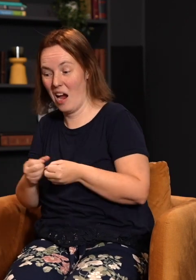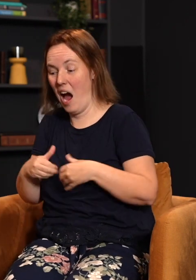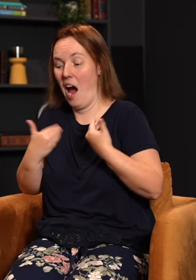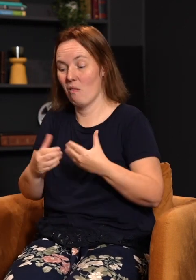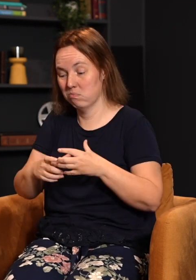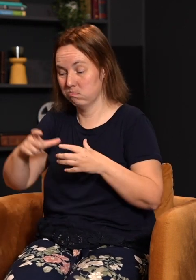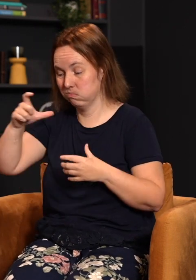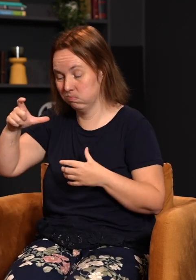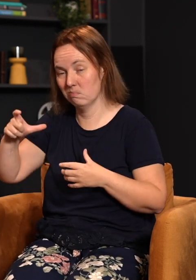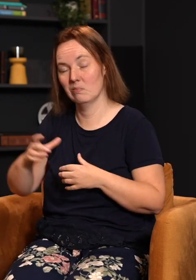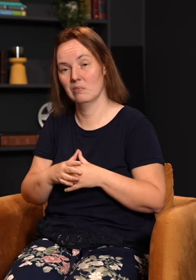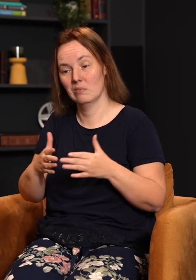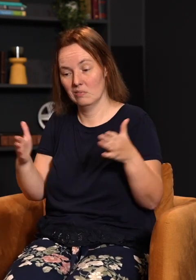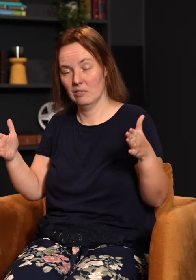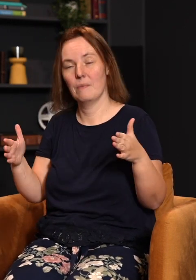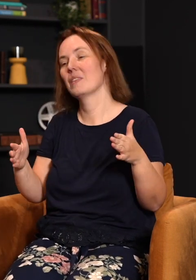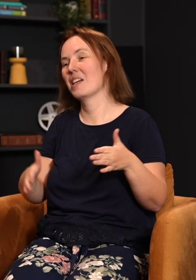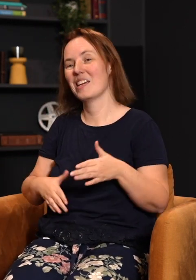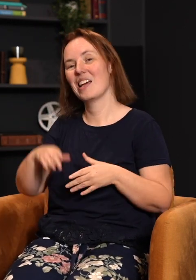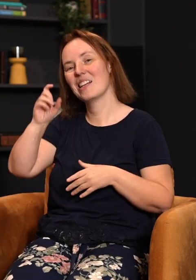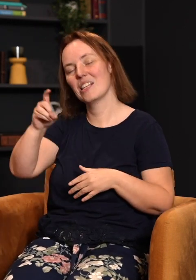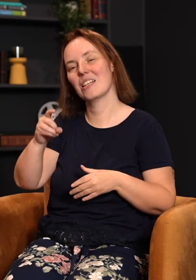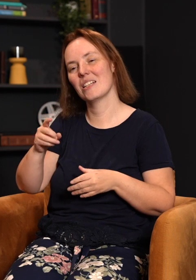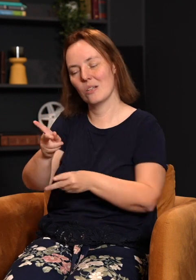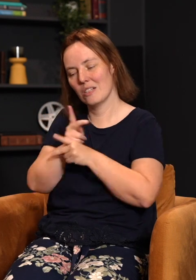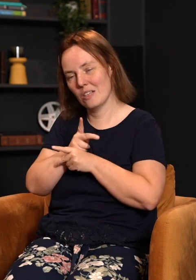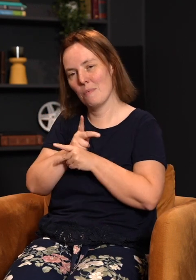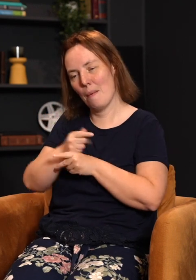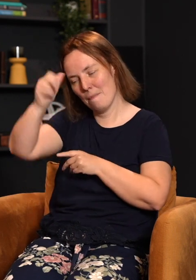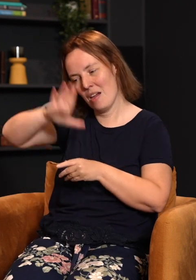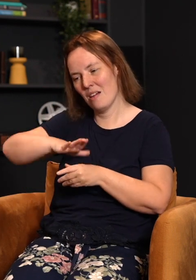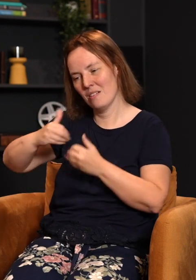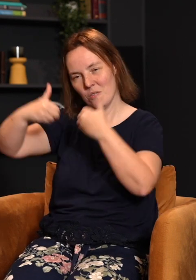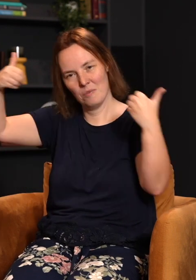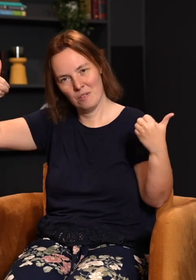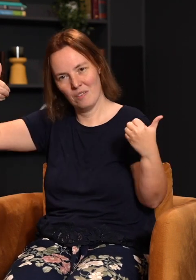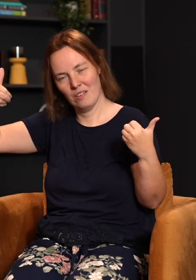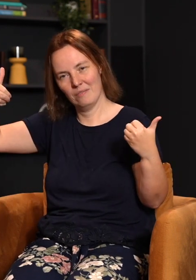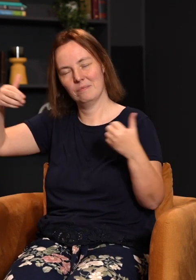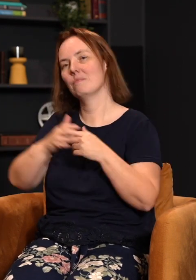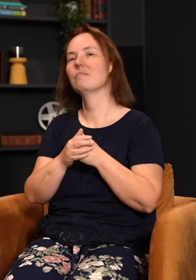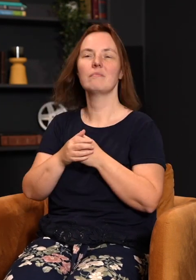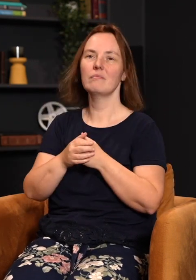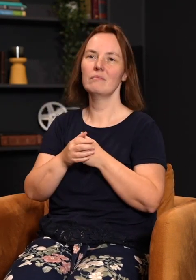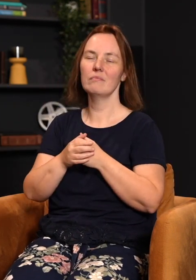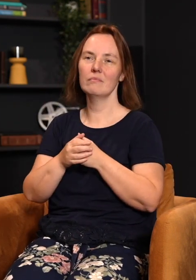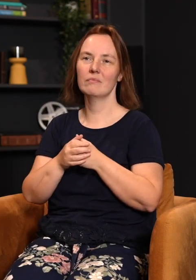That's how thick this curtain was. And it had to be. It had to keep man out. It kept God inside, you might say, though he's omnipresent. When Jesus